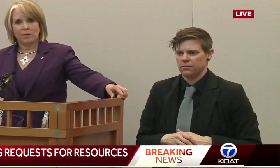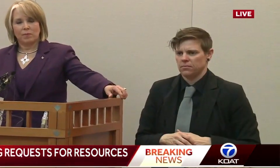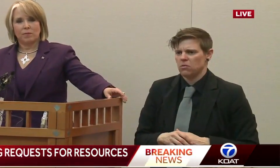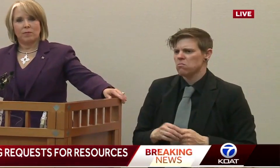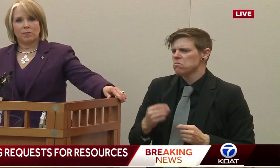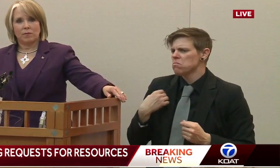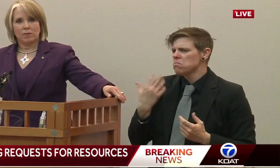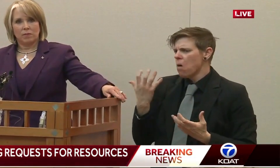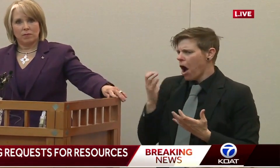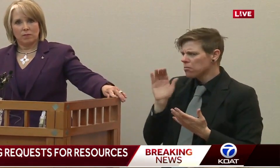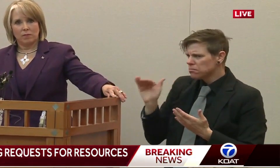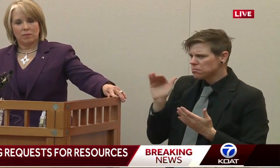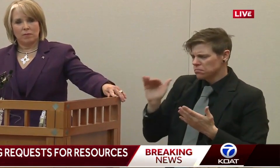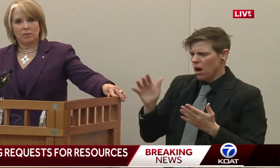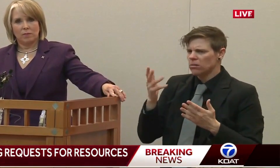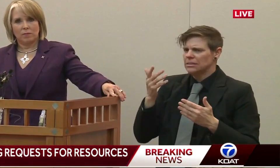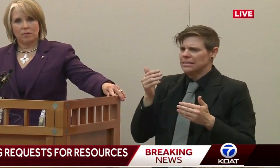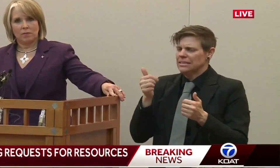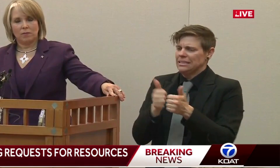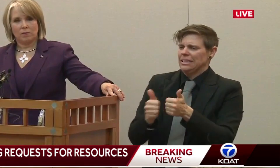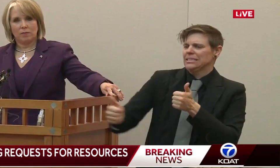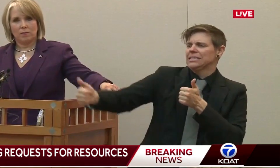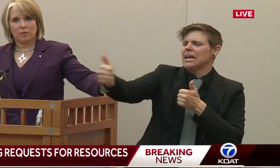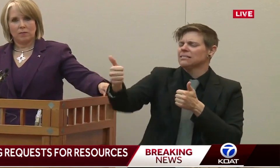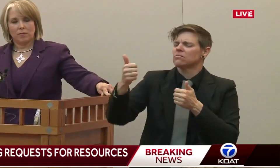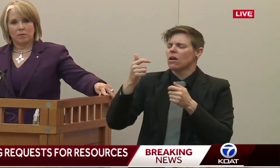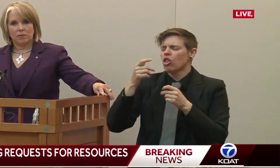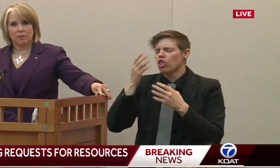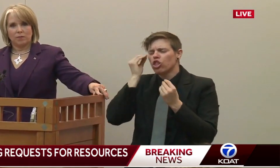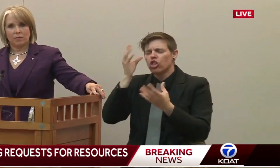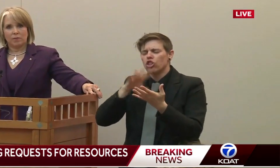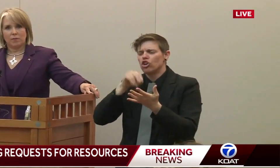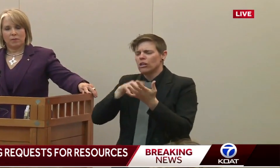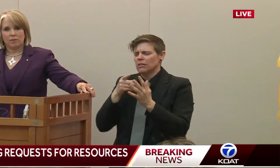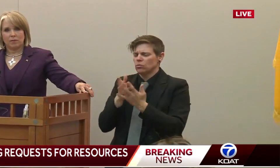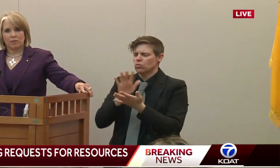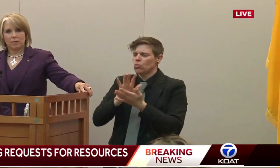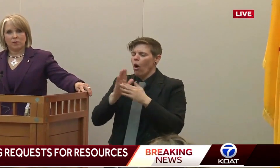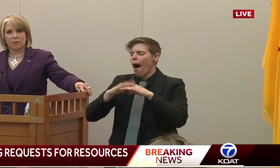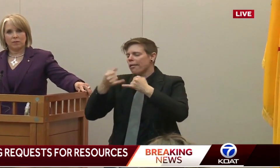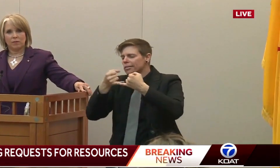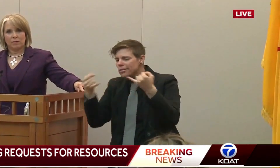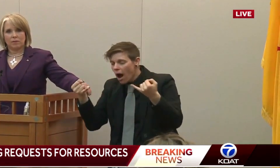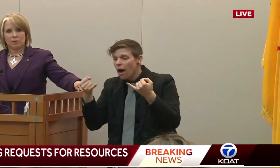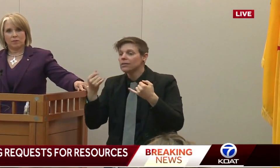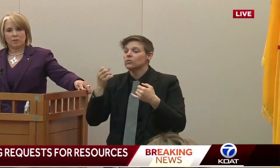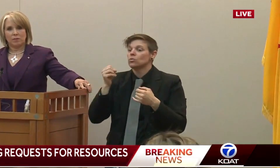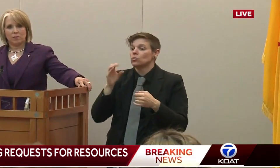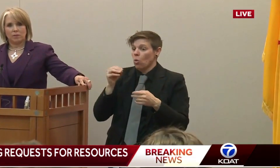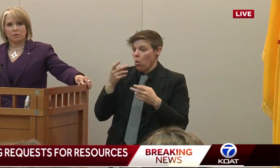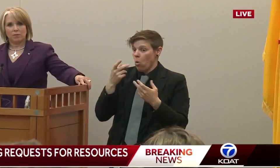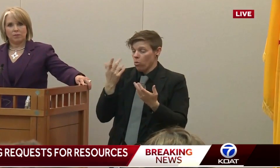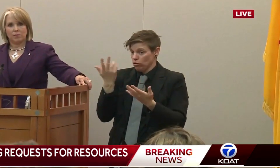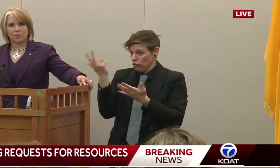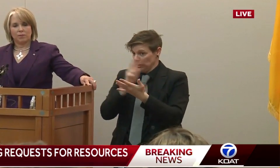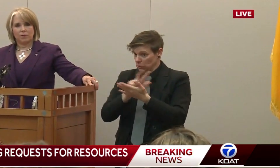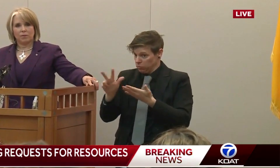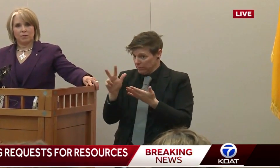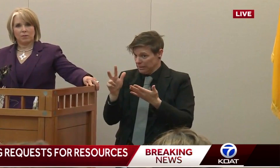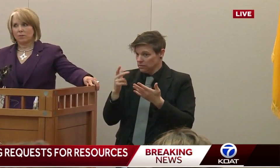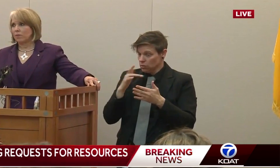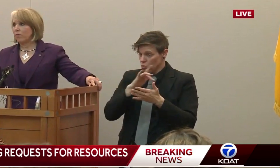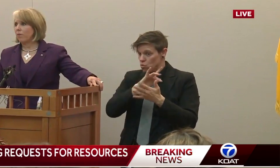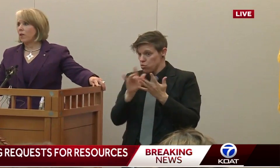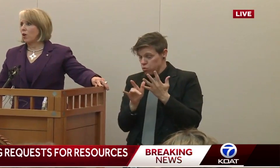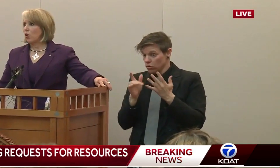distance learning, not only over these next three weeks, but if instruction has to continue remotely after that. As you